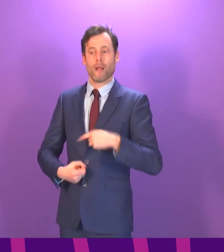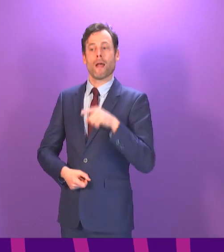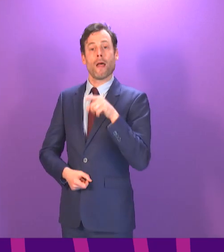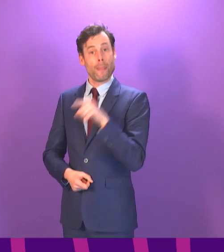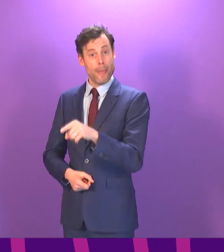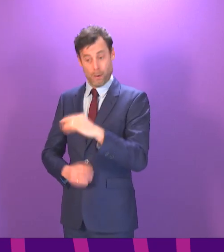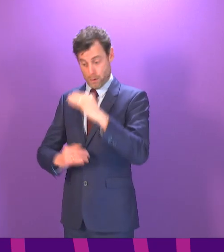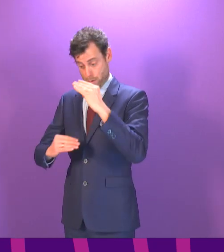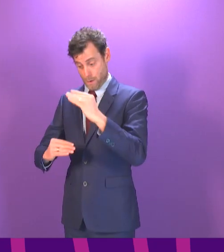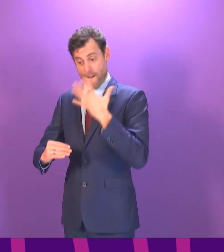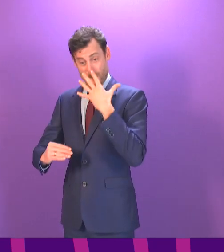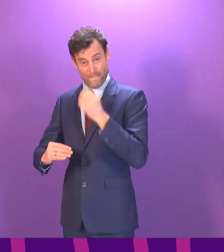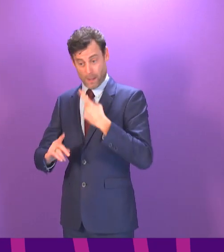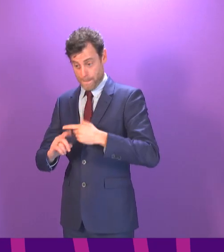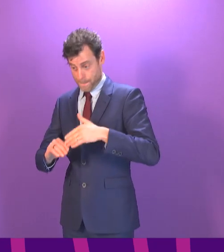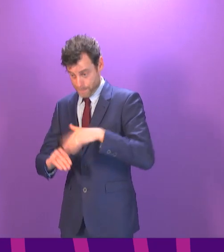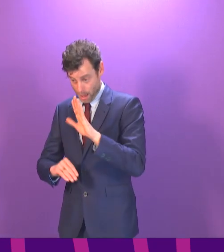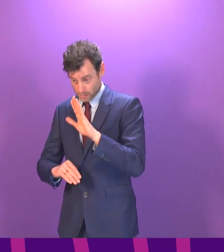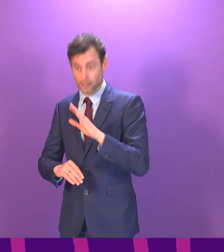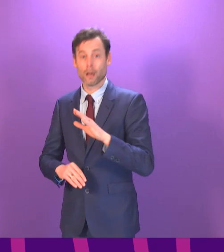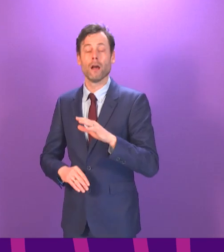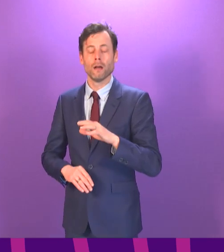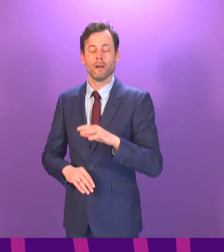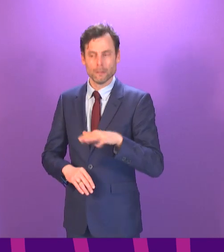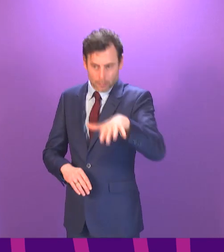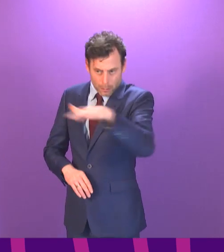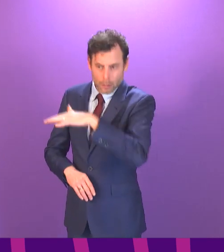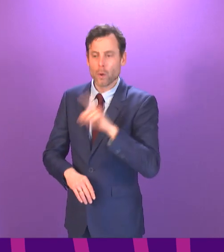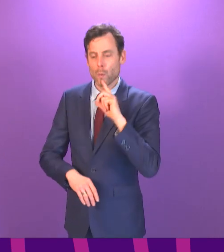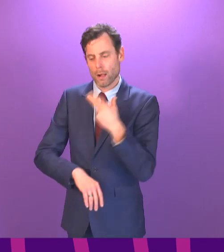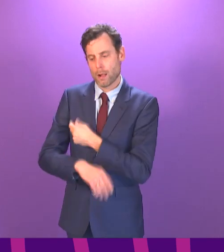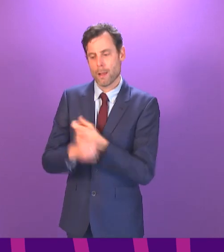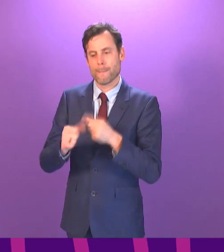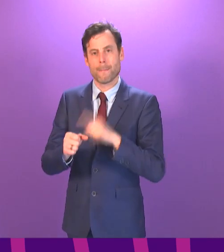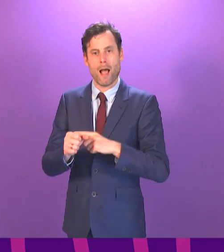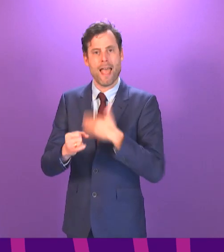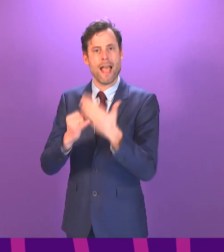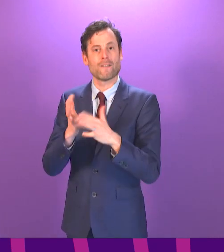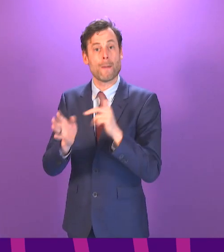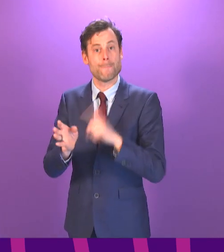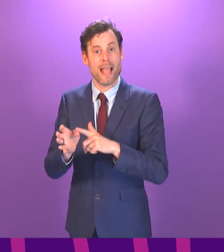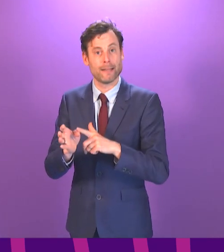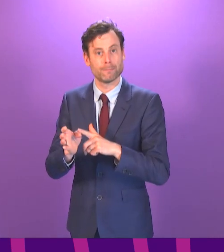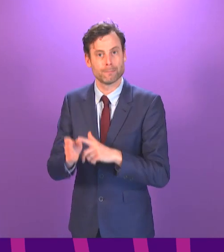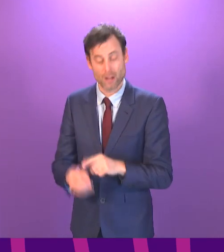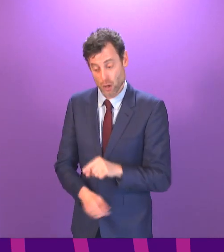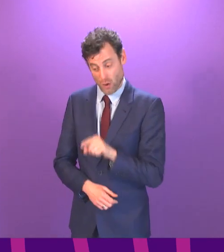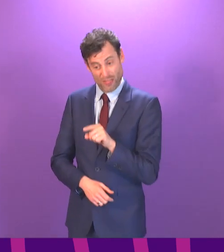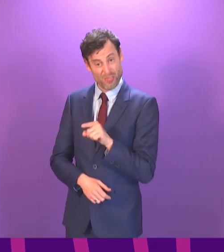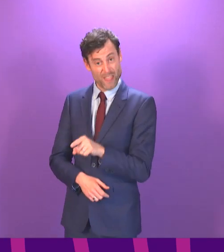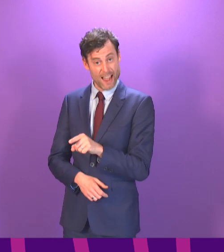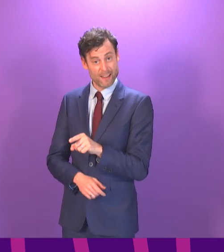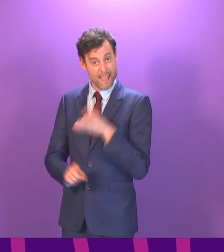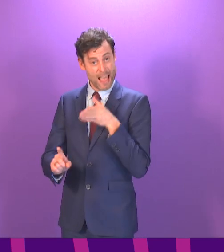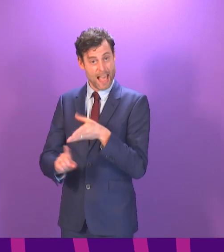There will be some police officers included in that, just as there will be some teachers included in that. But as we are with limited supplies going